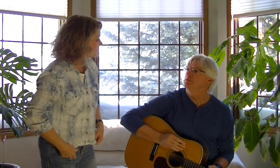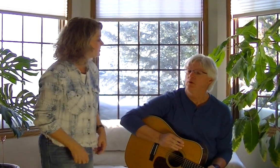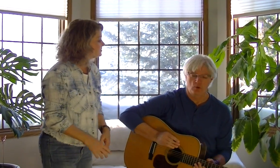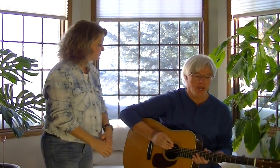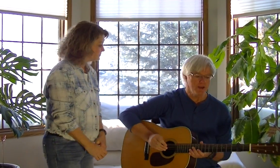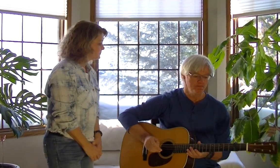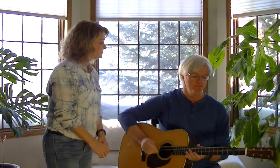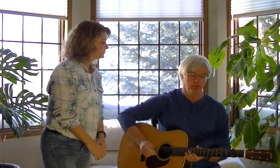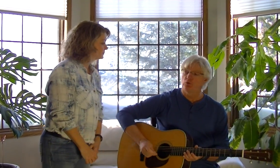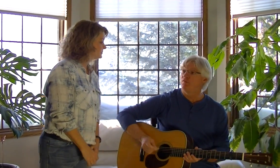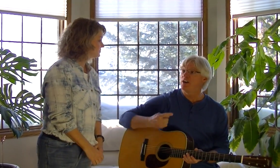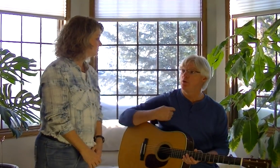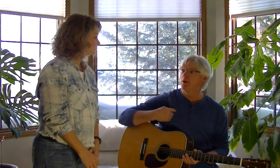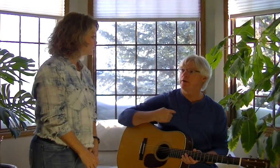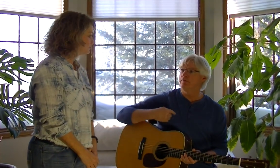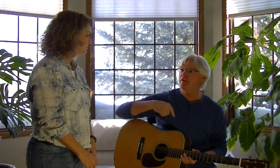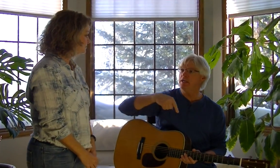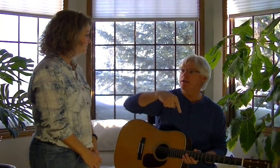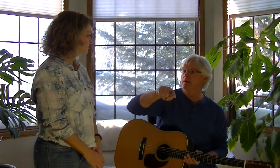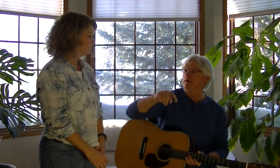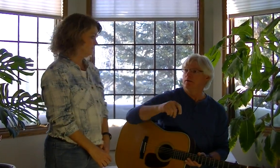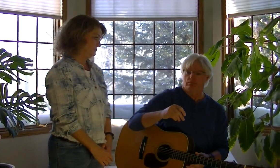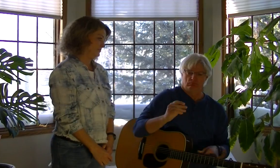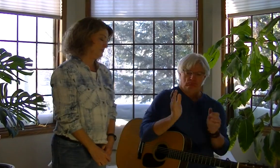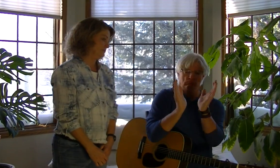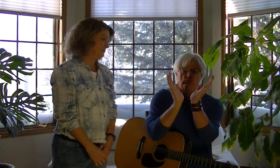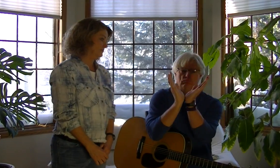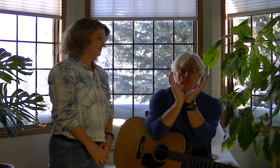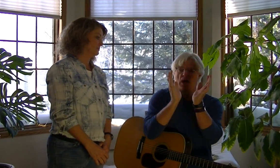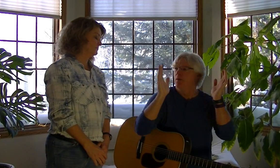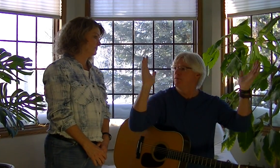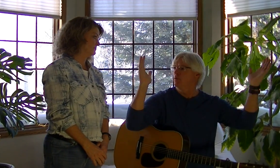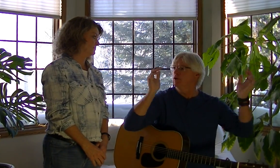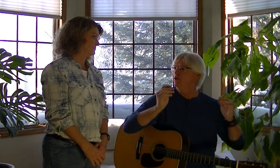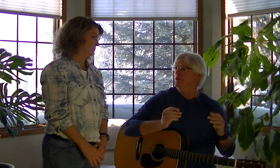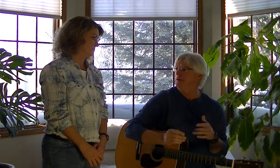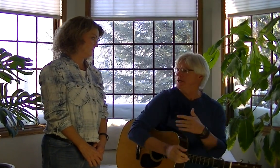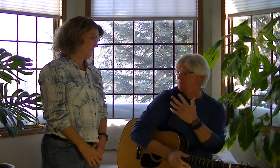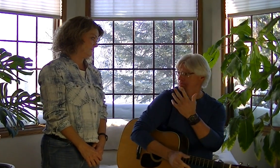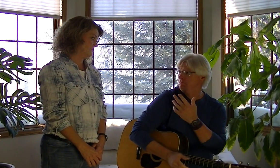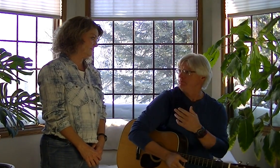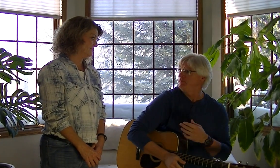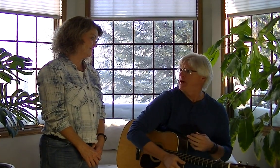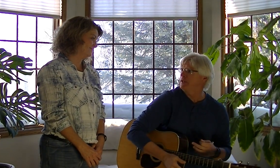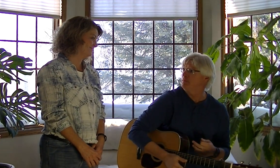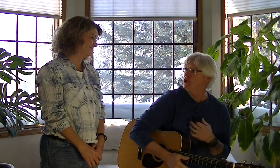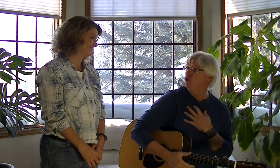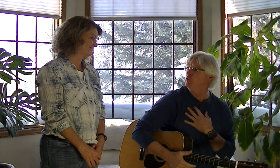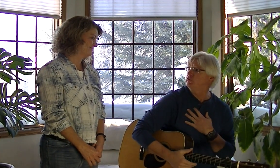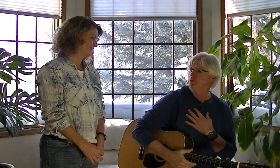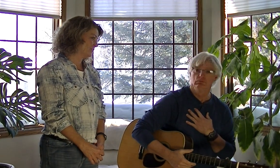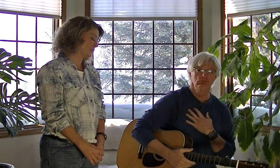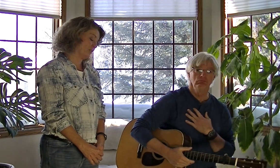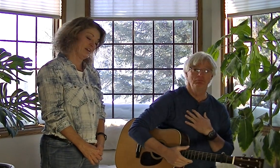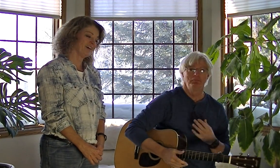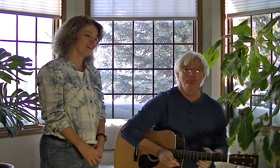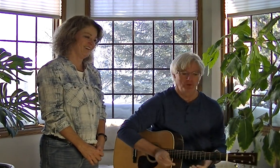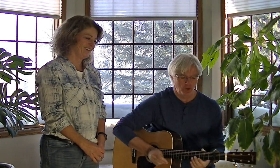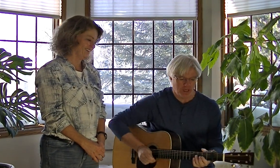Okay, so if I know the letter V, however we do it, that I can be a goose. Okay,